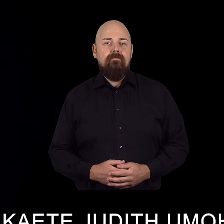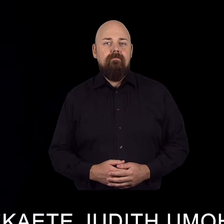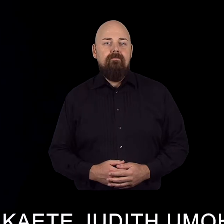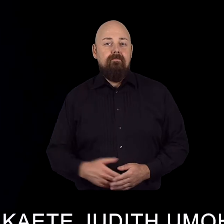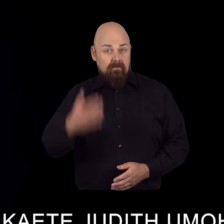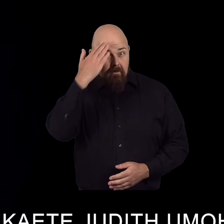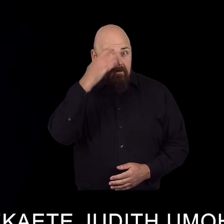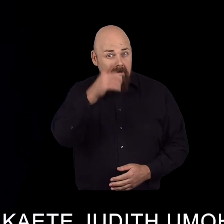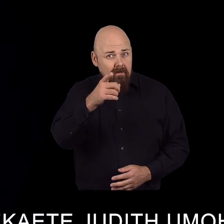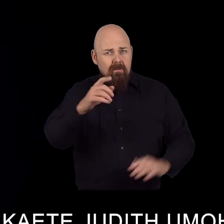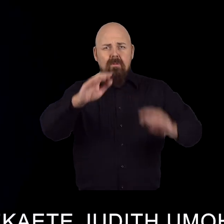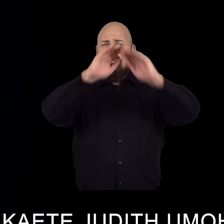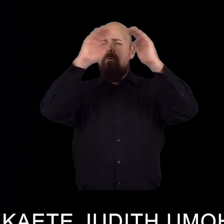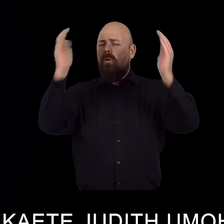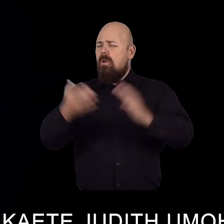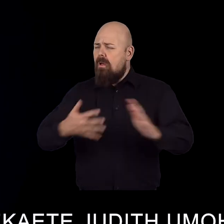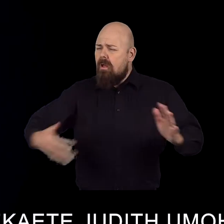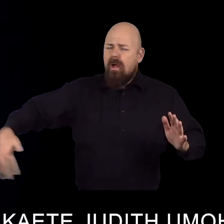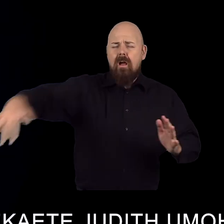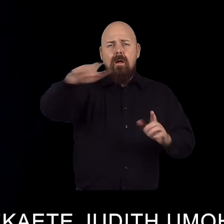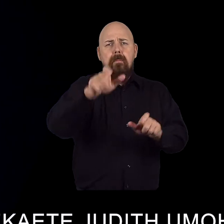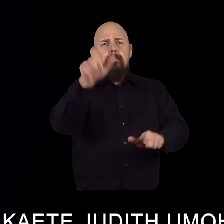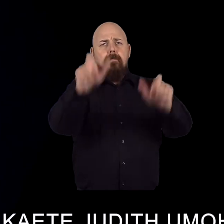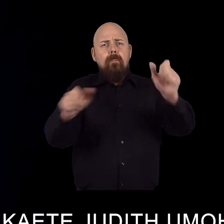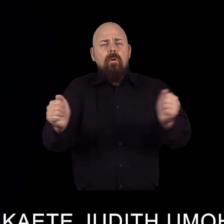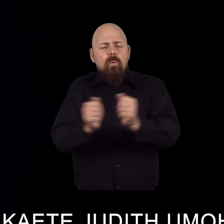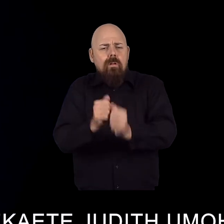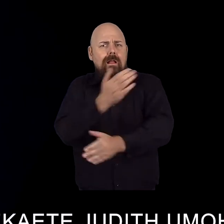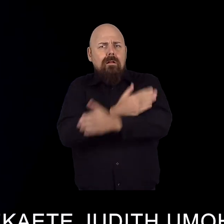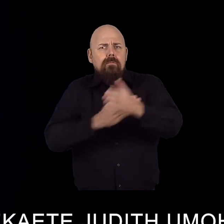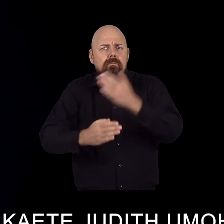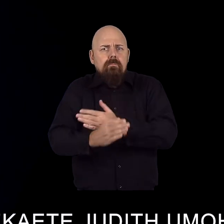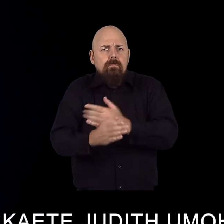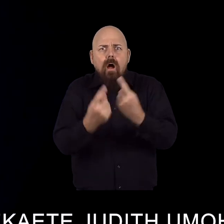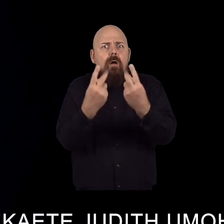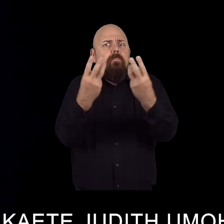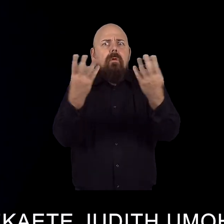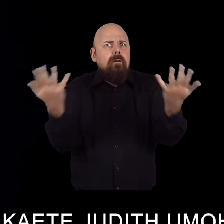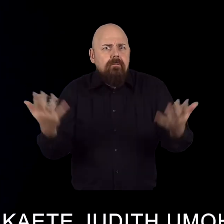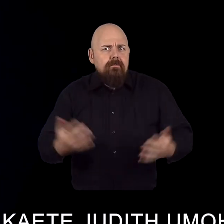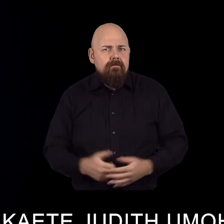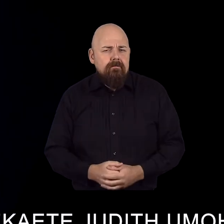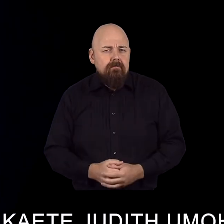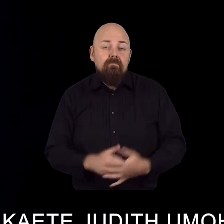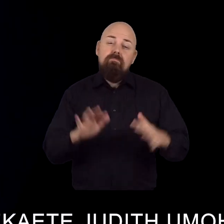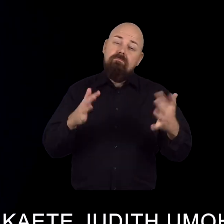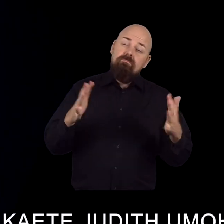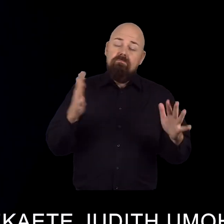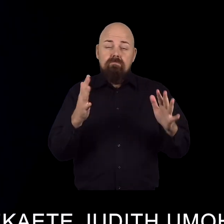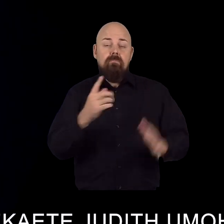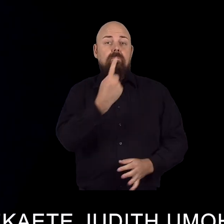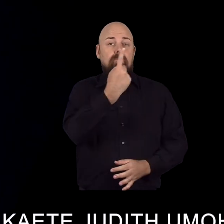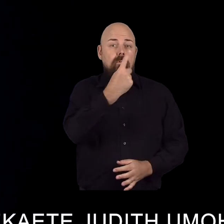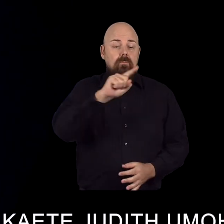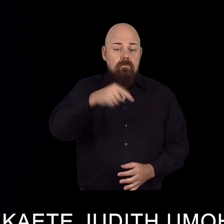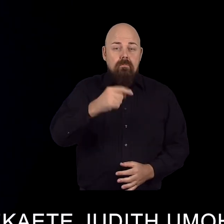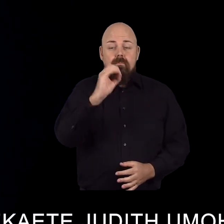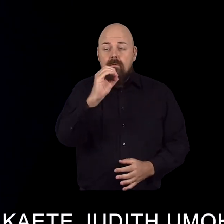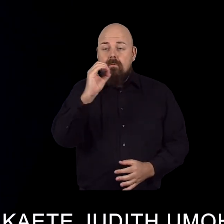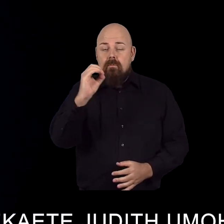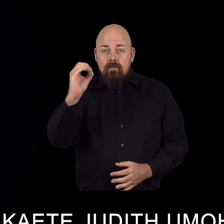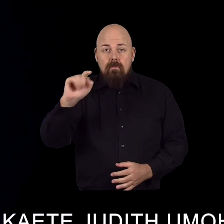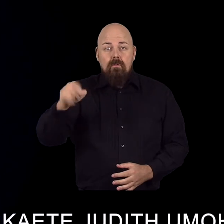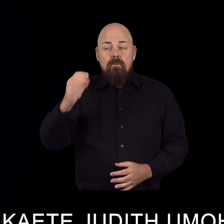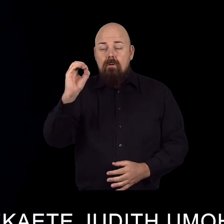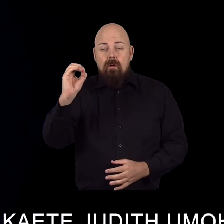Do you know there are an estimated one billion persons with disabilities in the